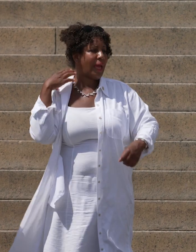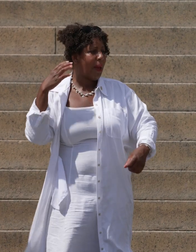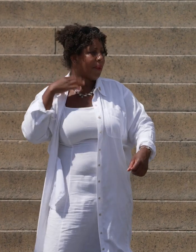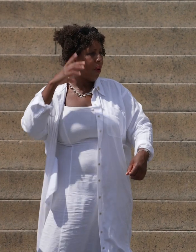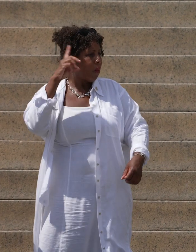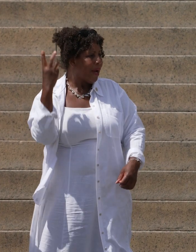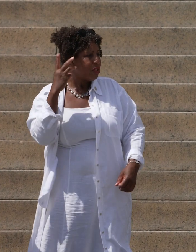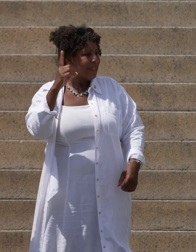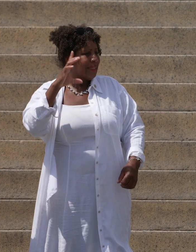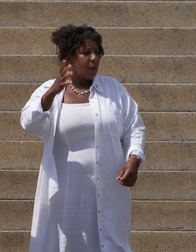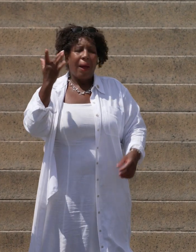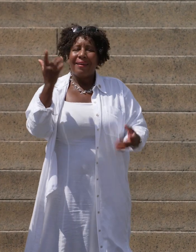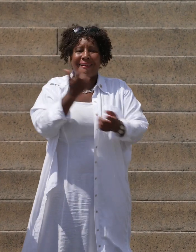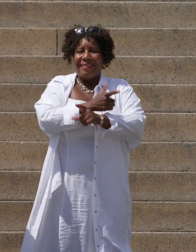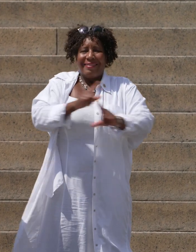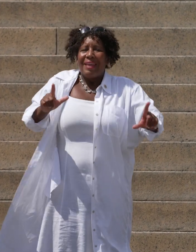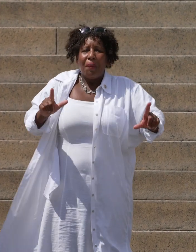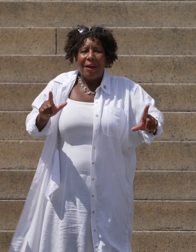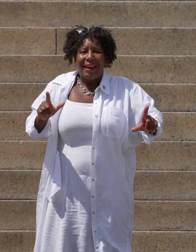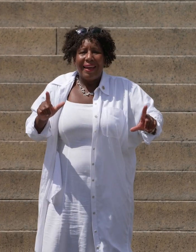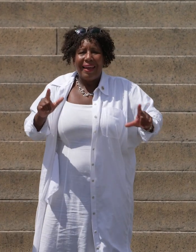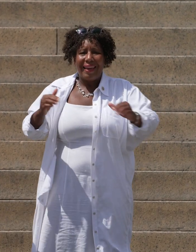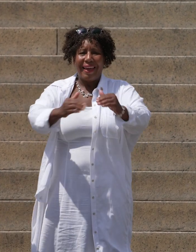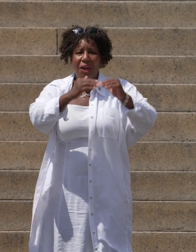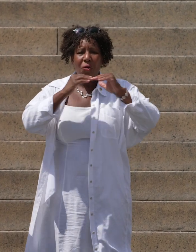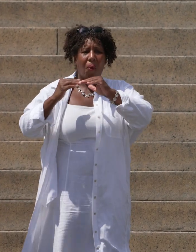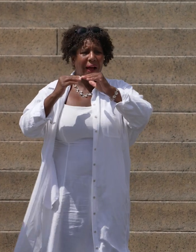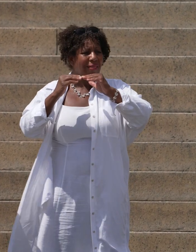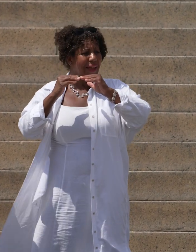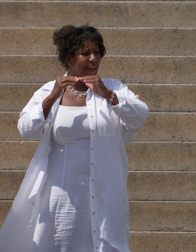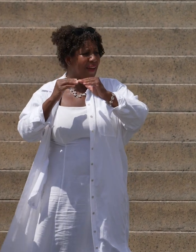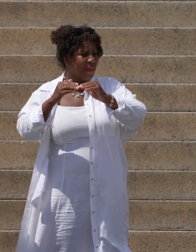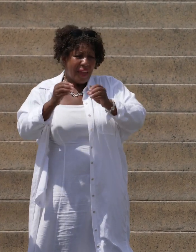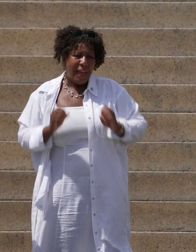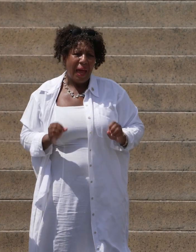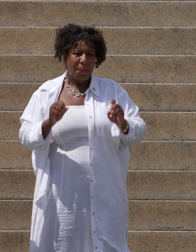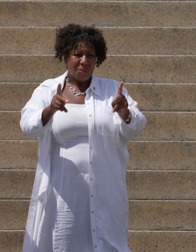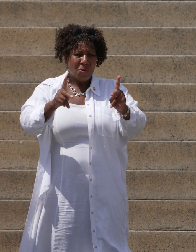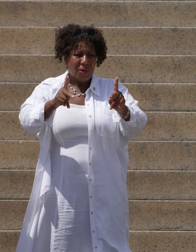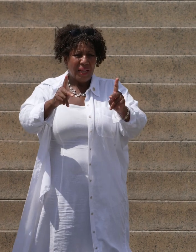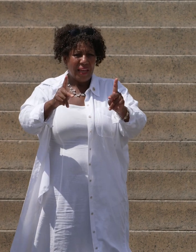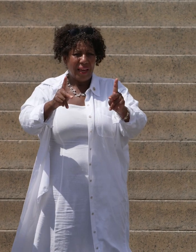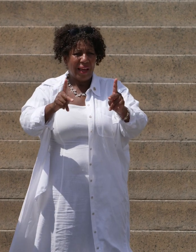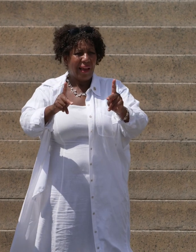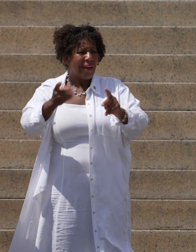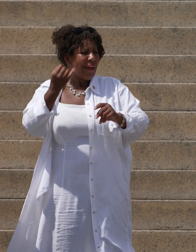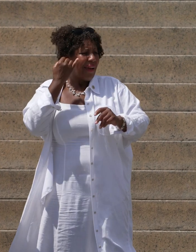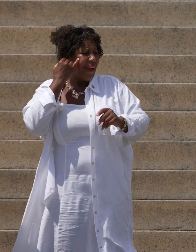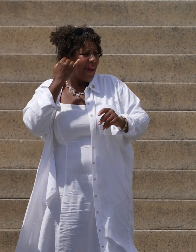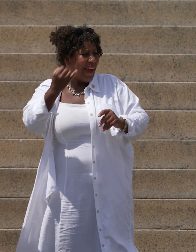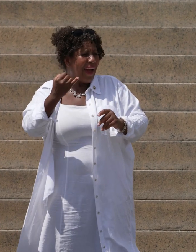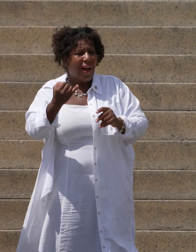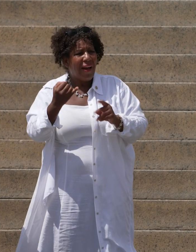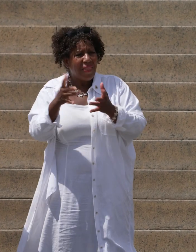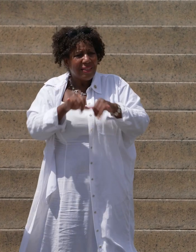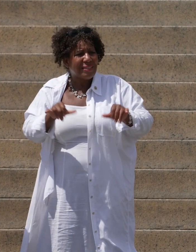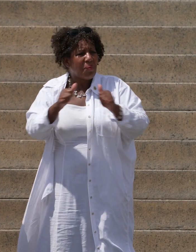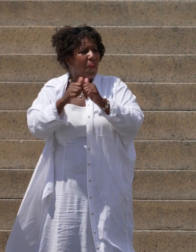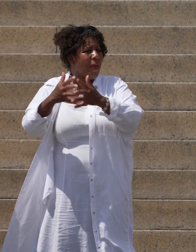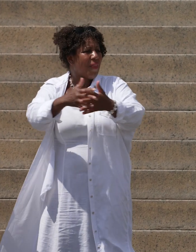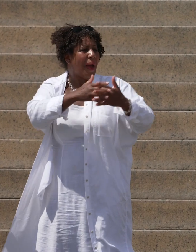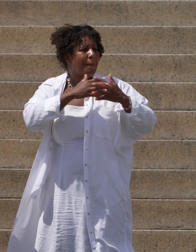Because liberty, equality, and opportunity, ideals synonymous with